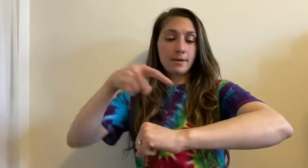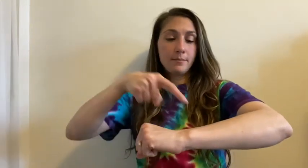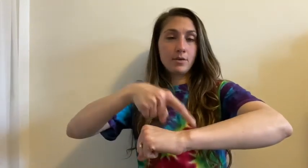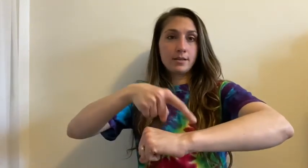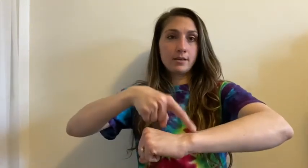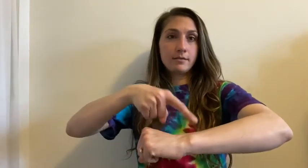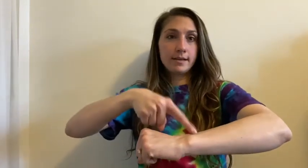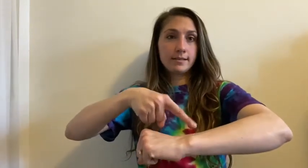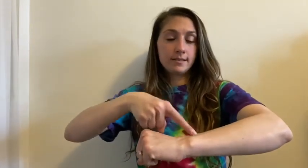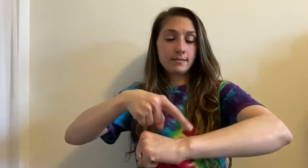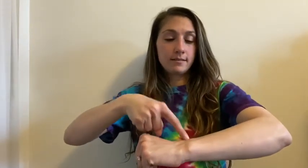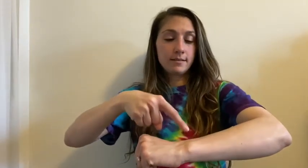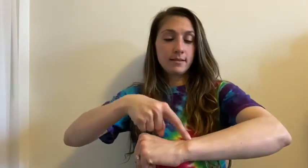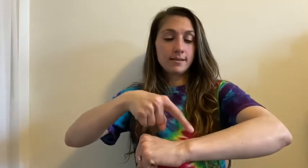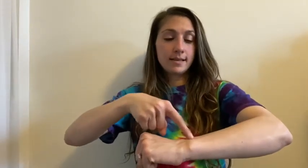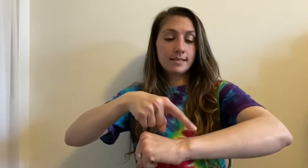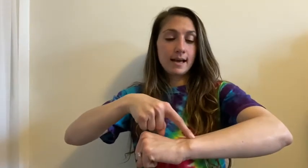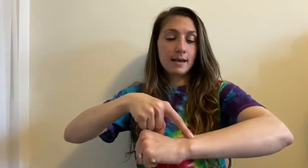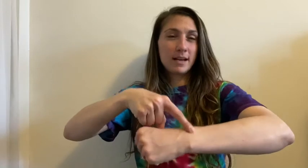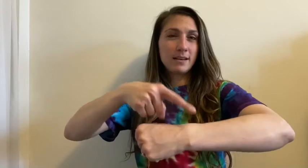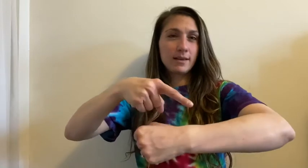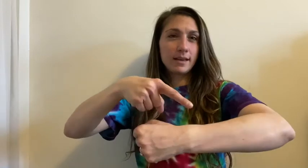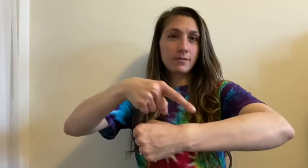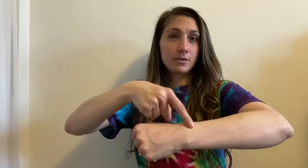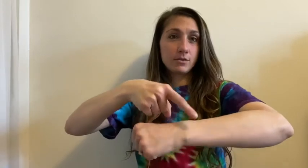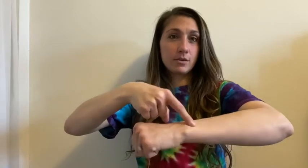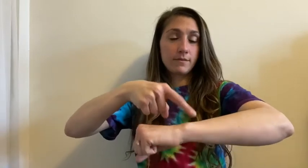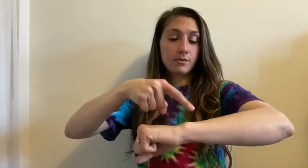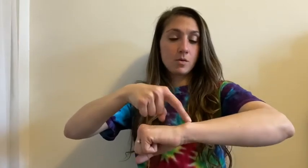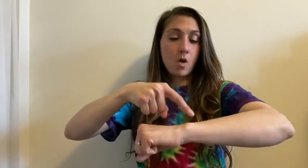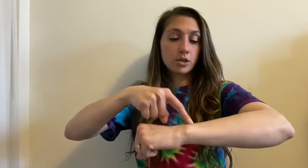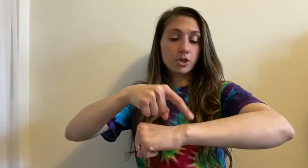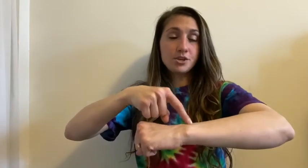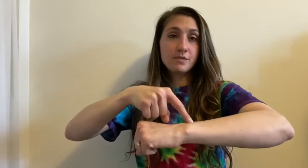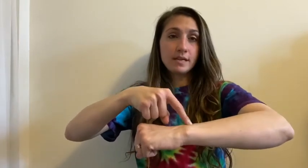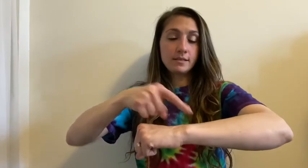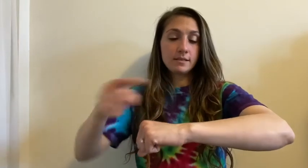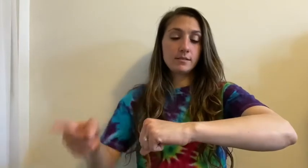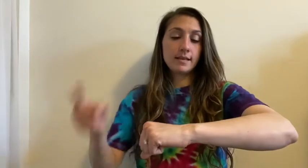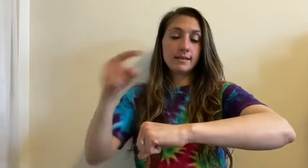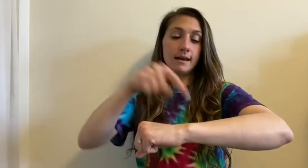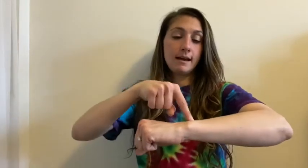point it to your wrist, and say time. Kind of like if there's, if there was a watch on your wrist, and say time.